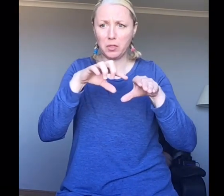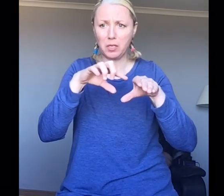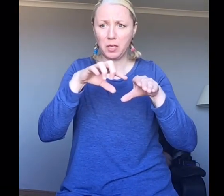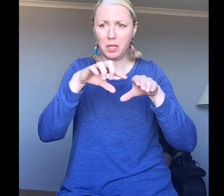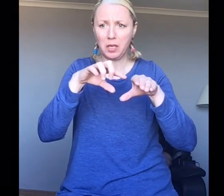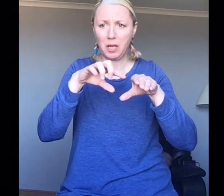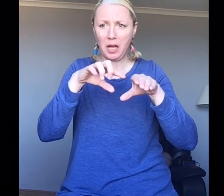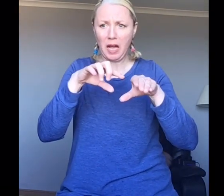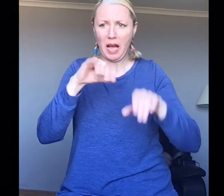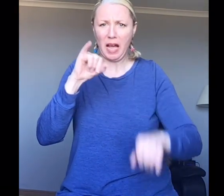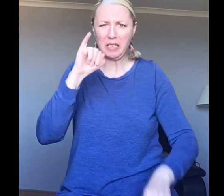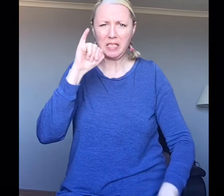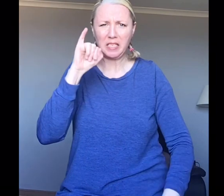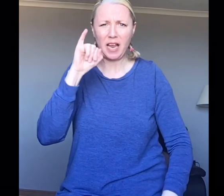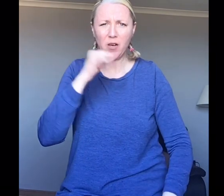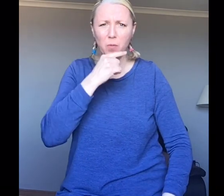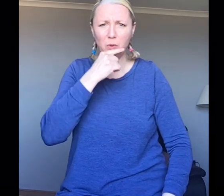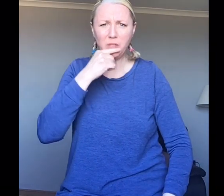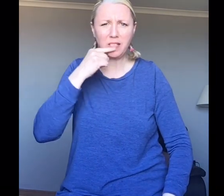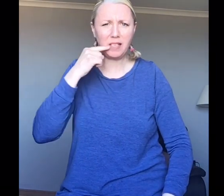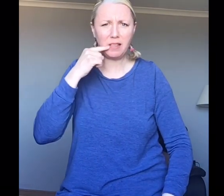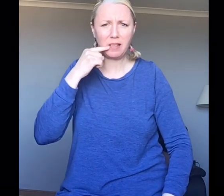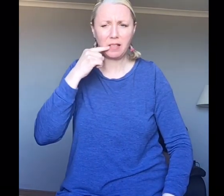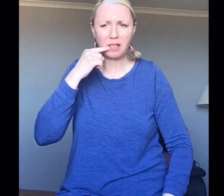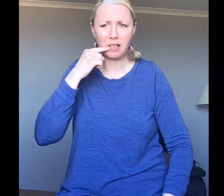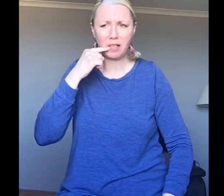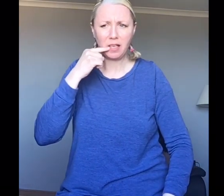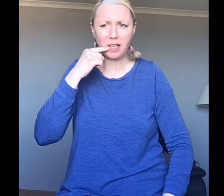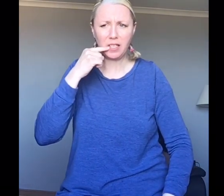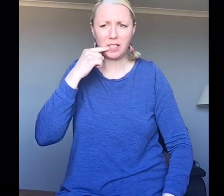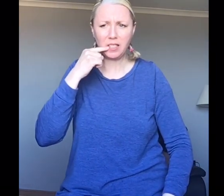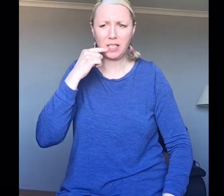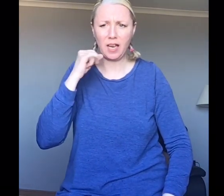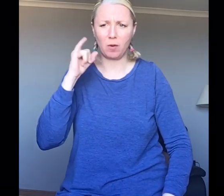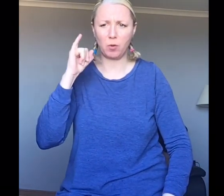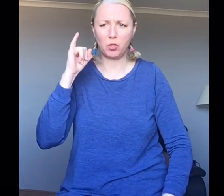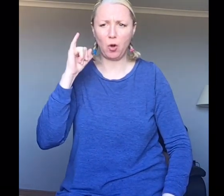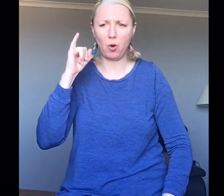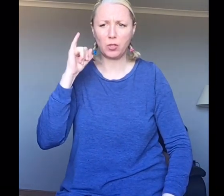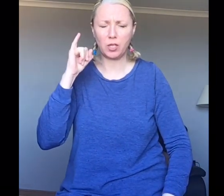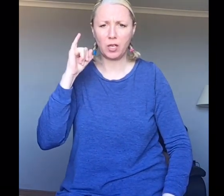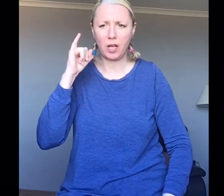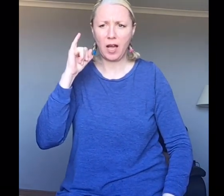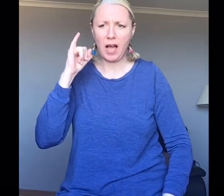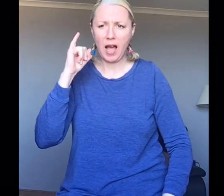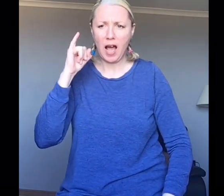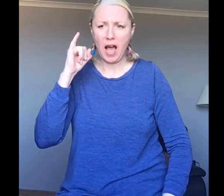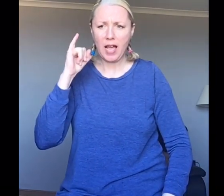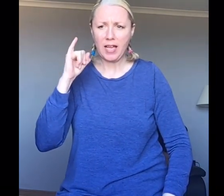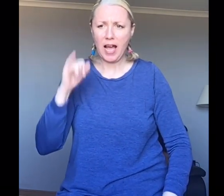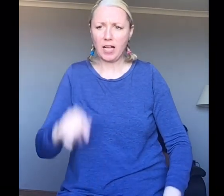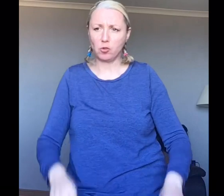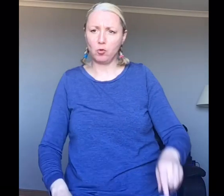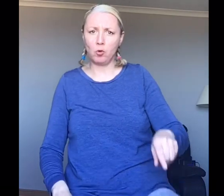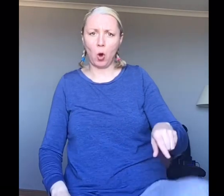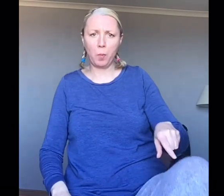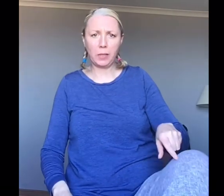and terrible teeth in his terrible jaws? He has knobbly